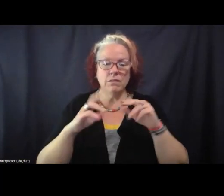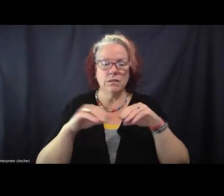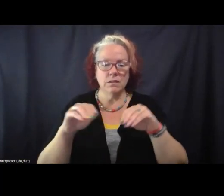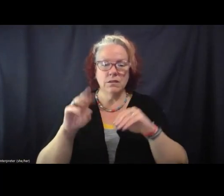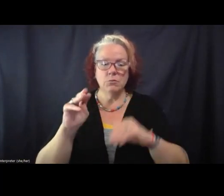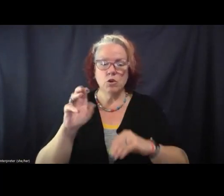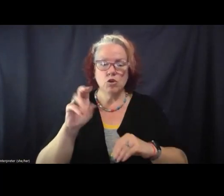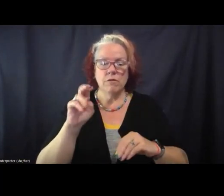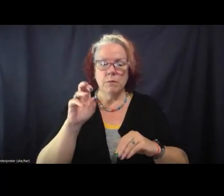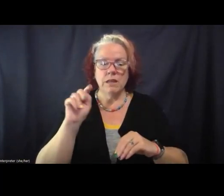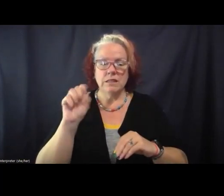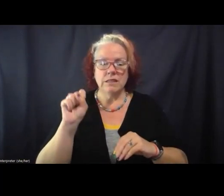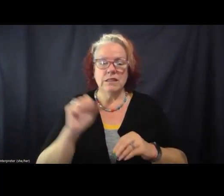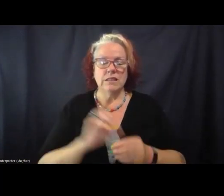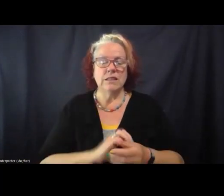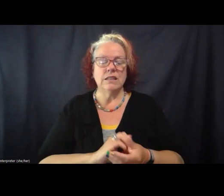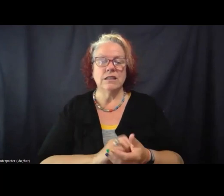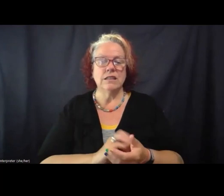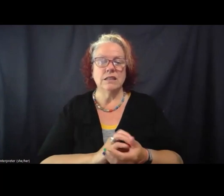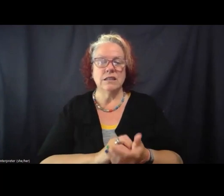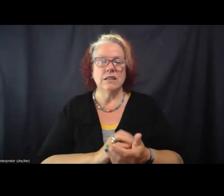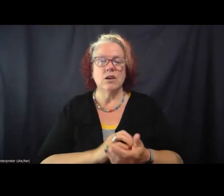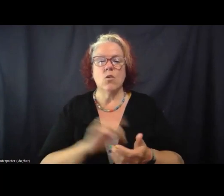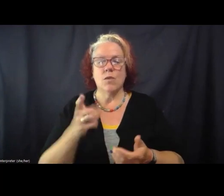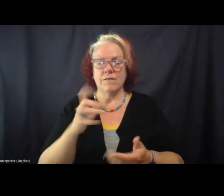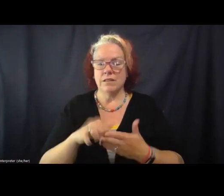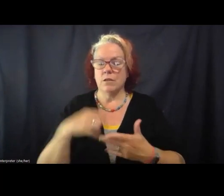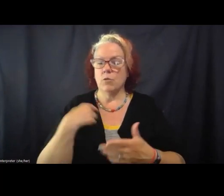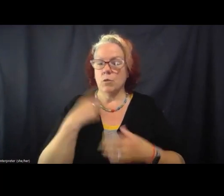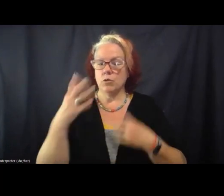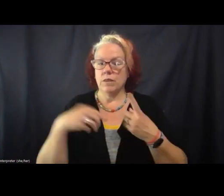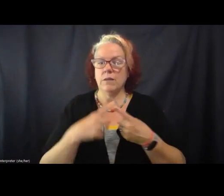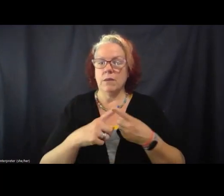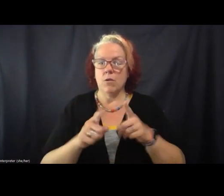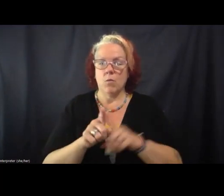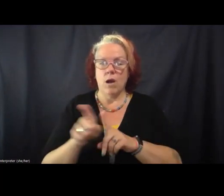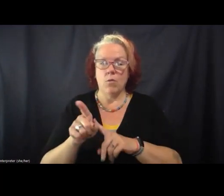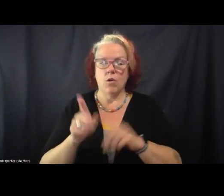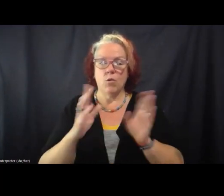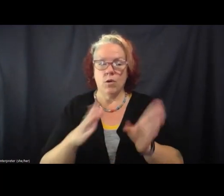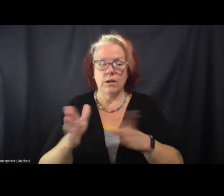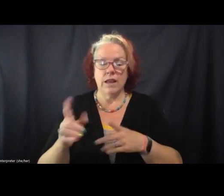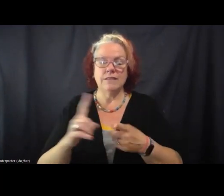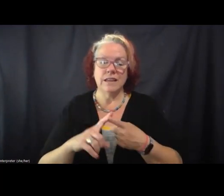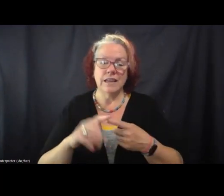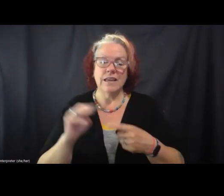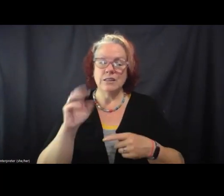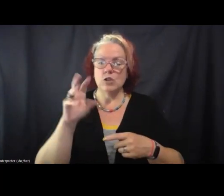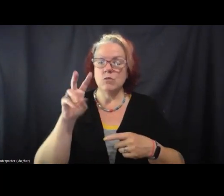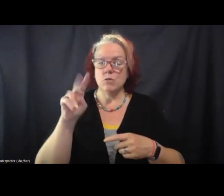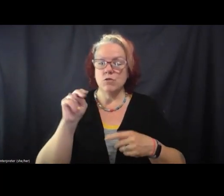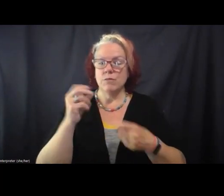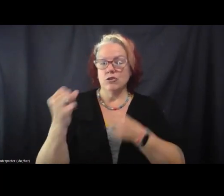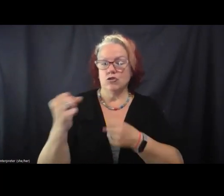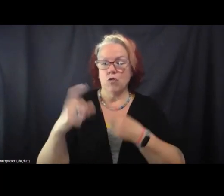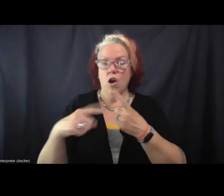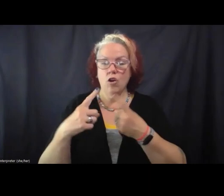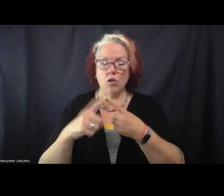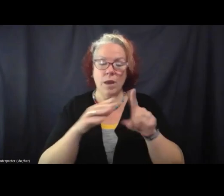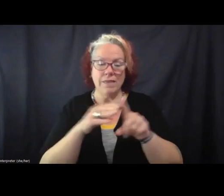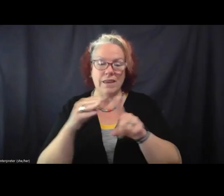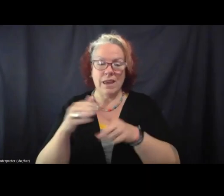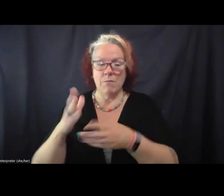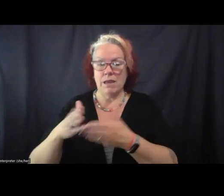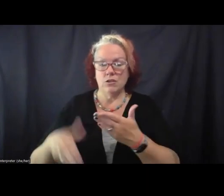So one of the things we want to be thinking about as we're organizing is that the movement's stronger when the campaign is over. Are people more skilled?